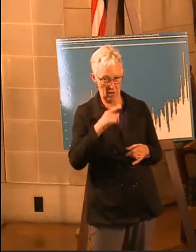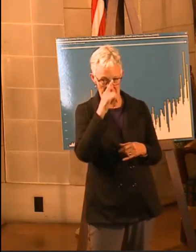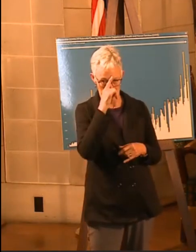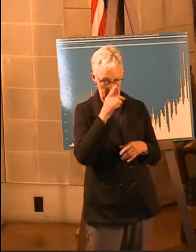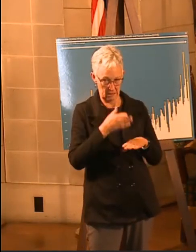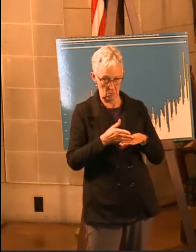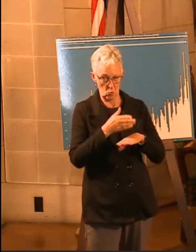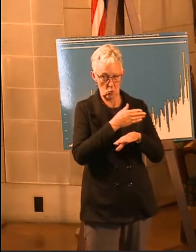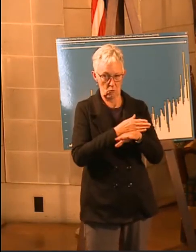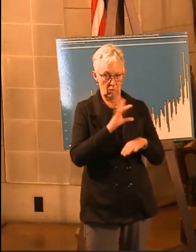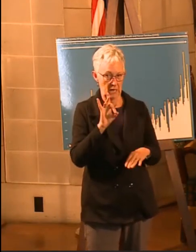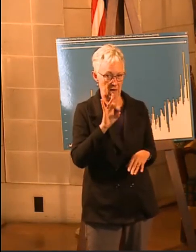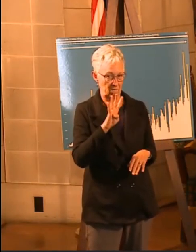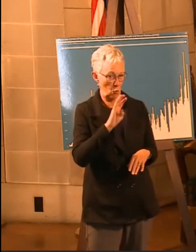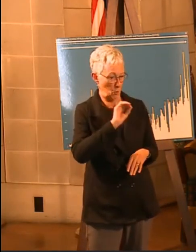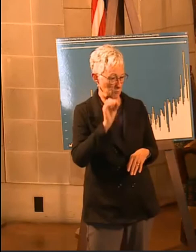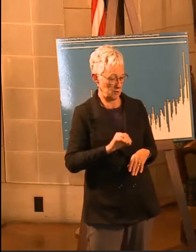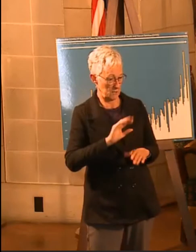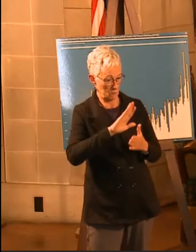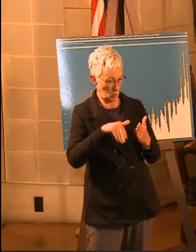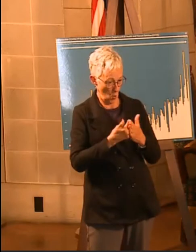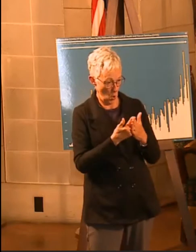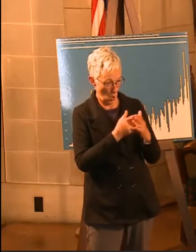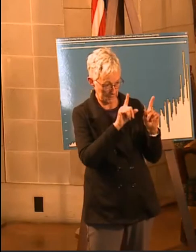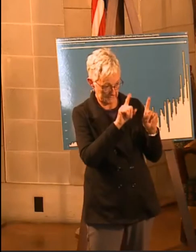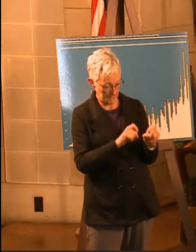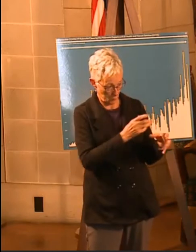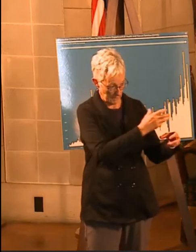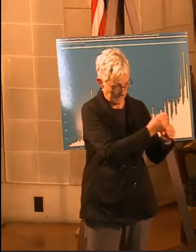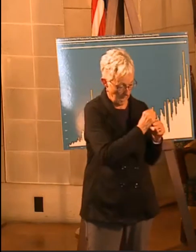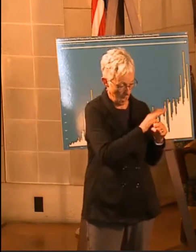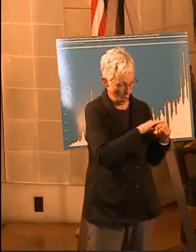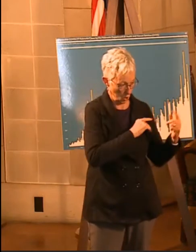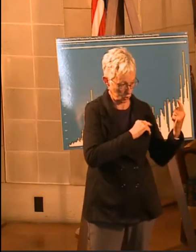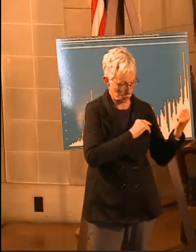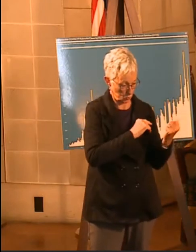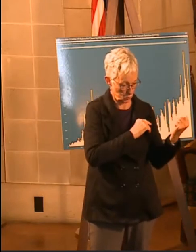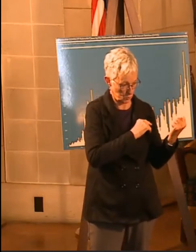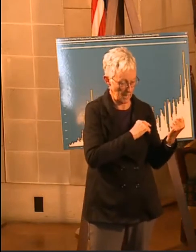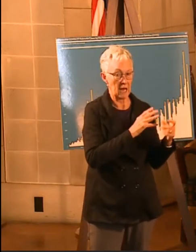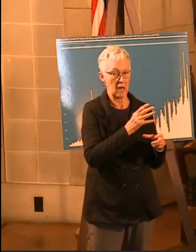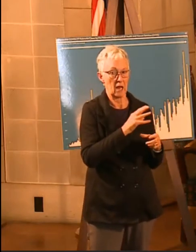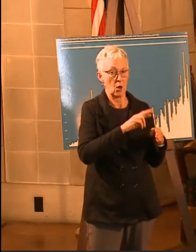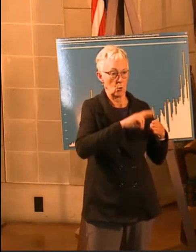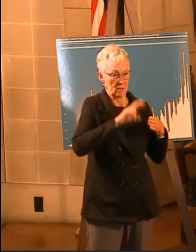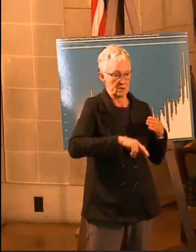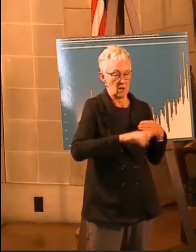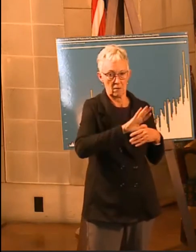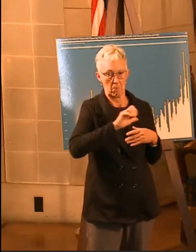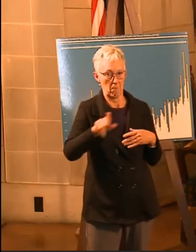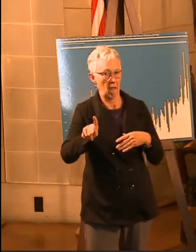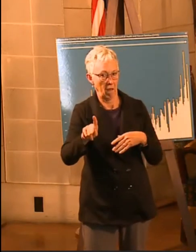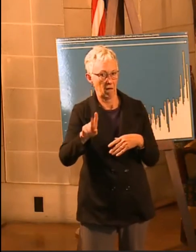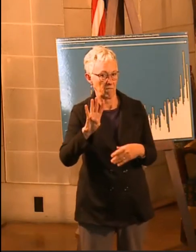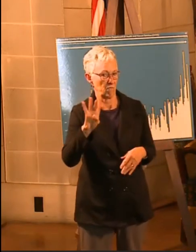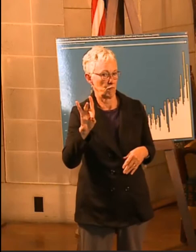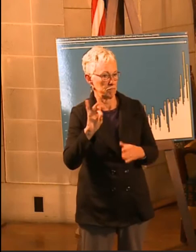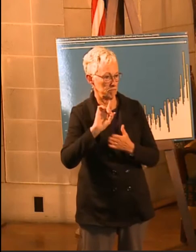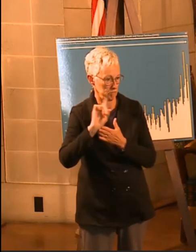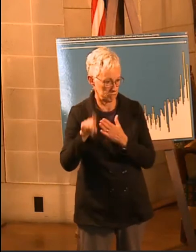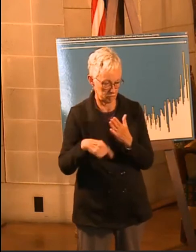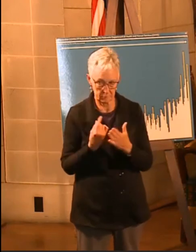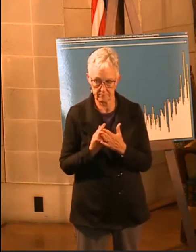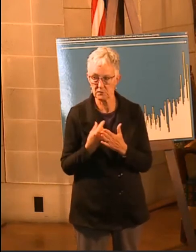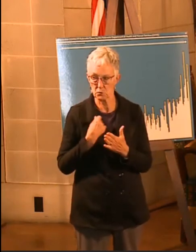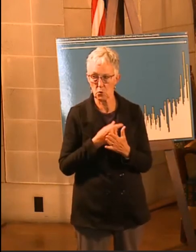believe, 84% of the tests that came in Tuesday were turned around within 48 hours. So we are taking steps to beef up the staffing,